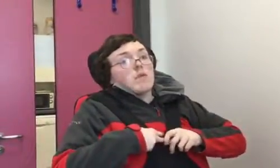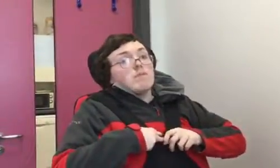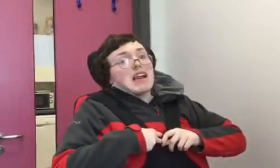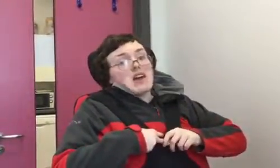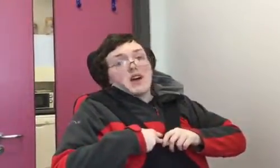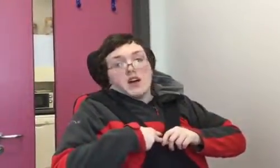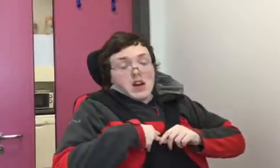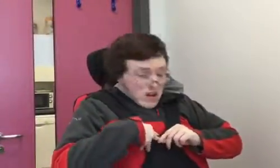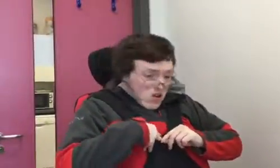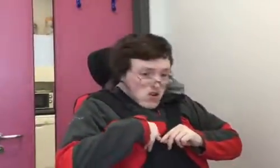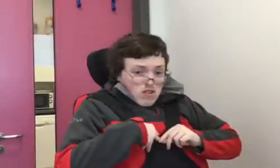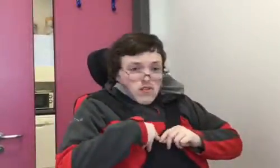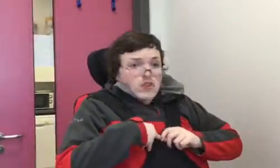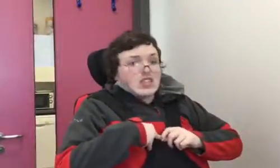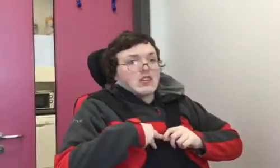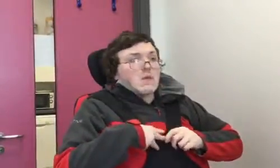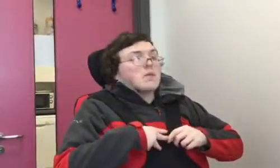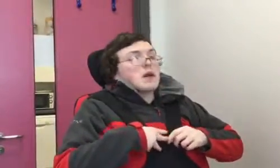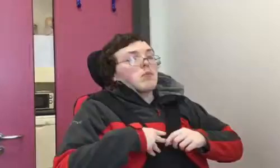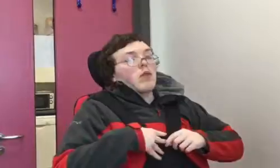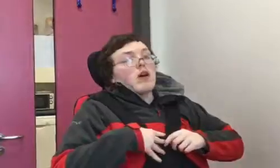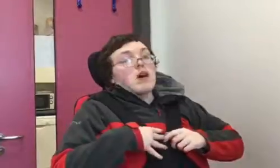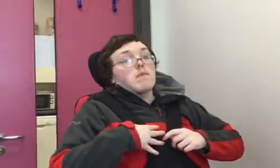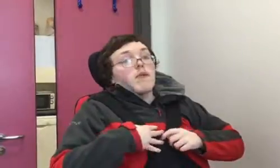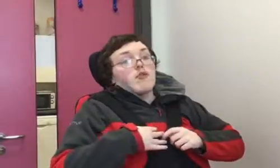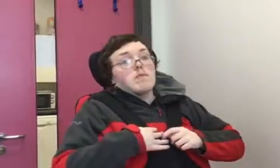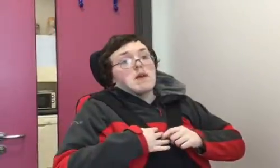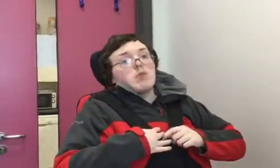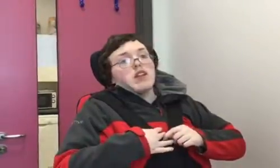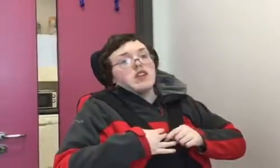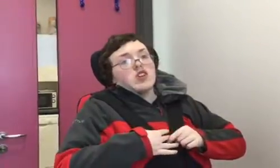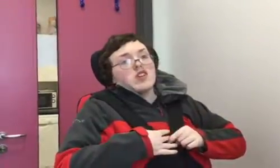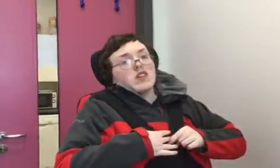world better, not only for disabled people, but for people in general.